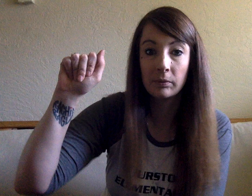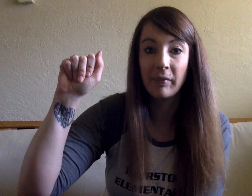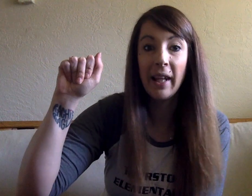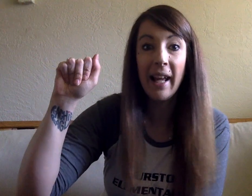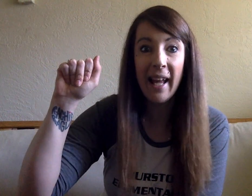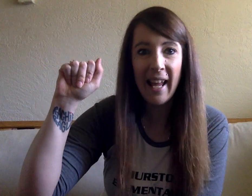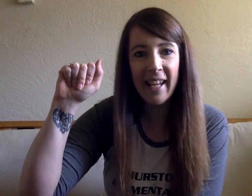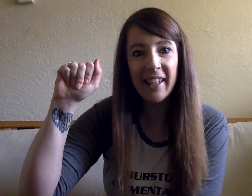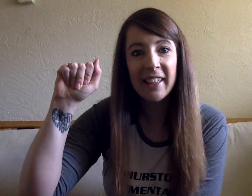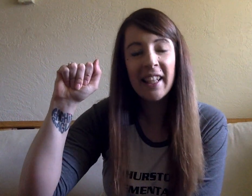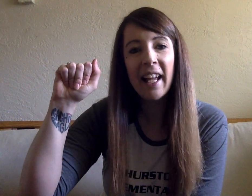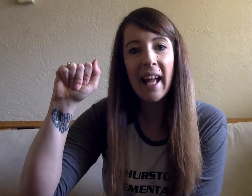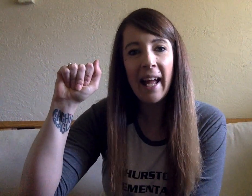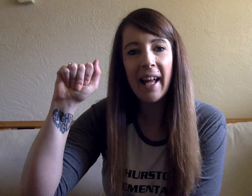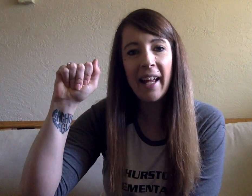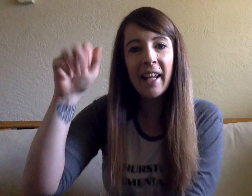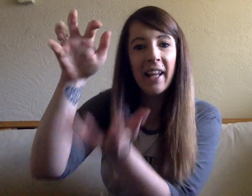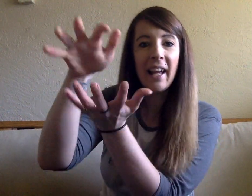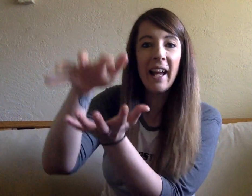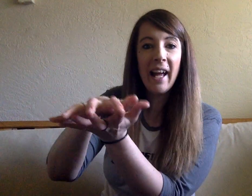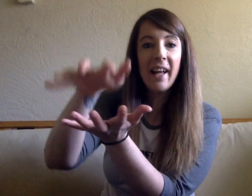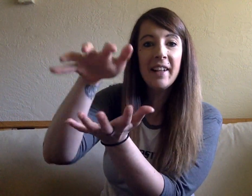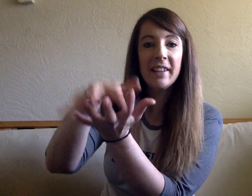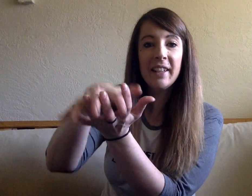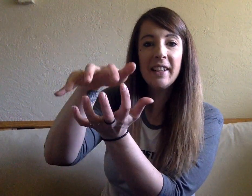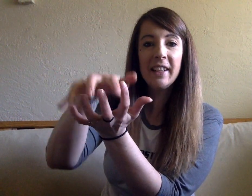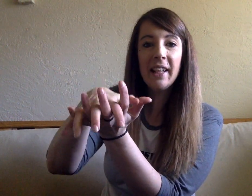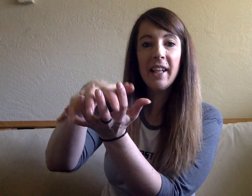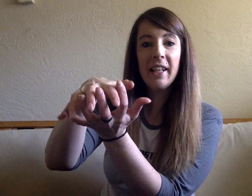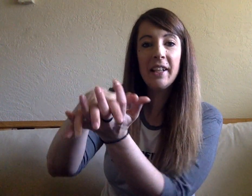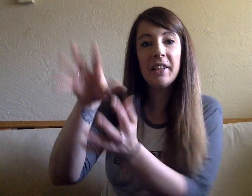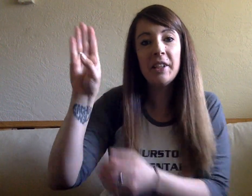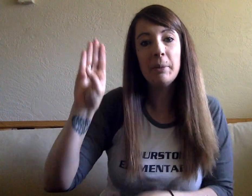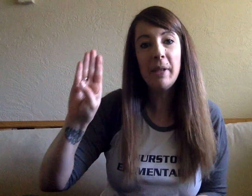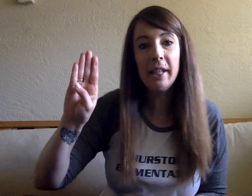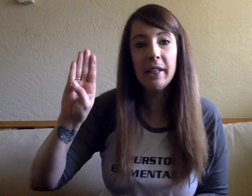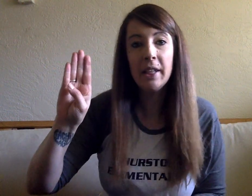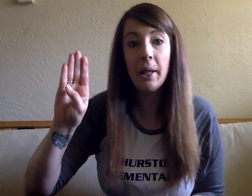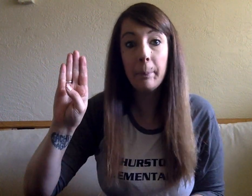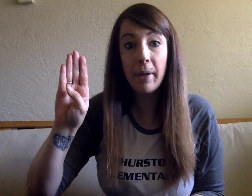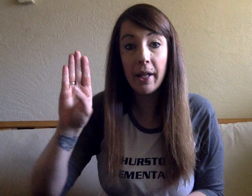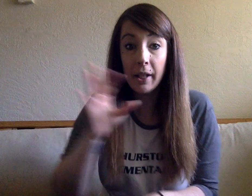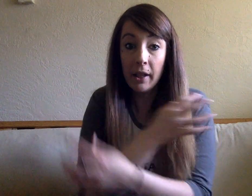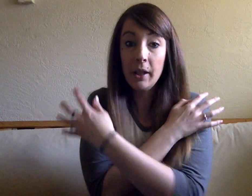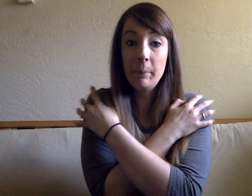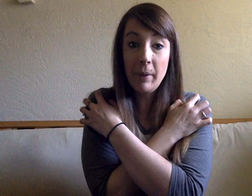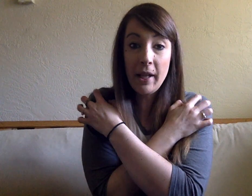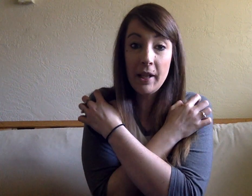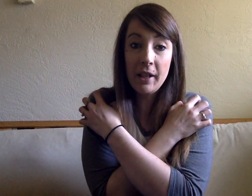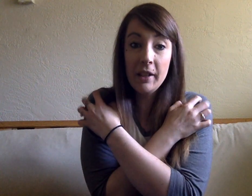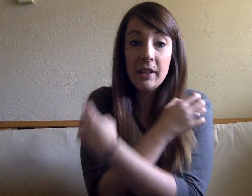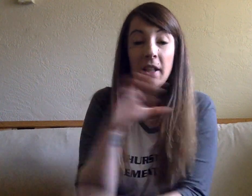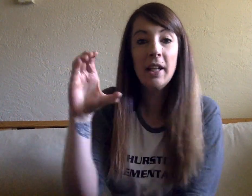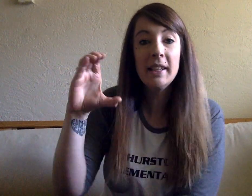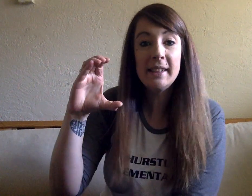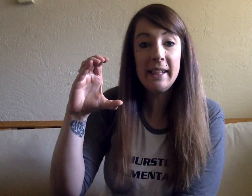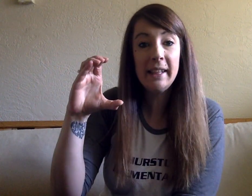A. A. Alligator. B. Buh. Bear. C.